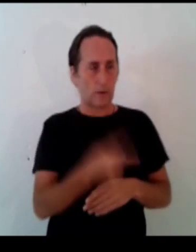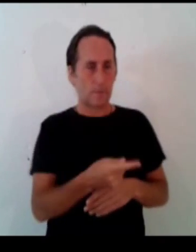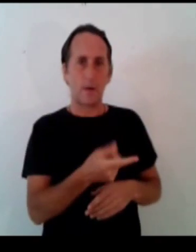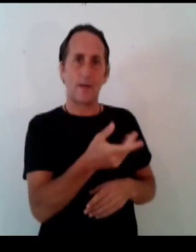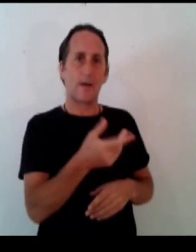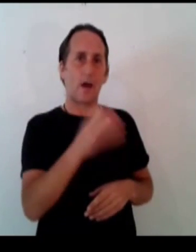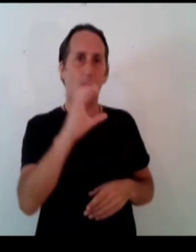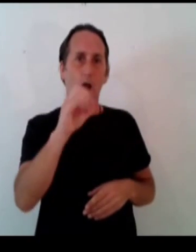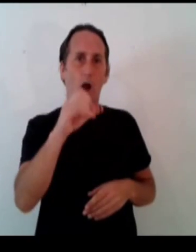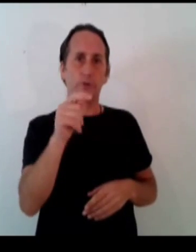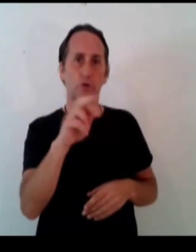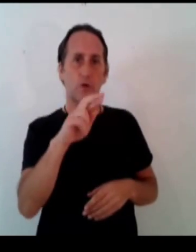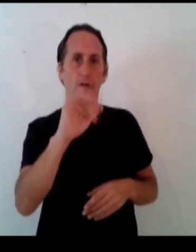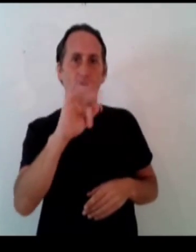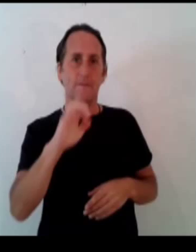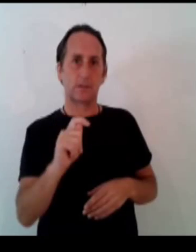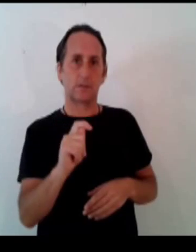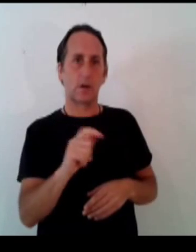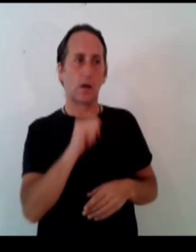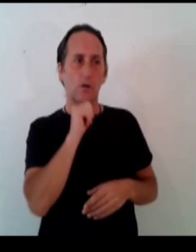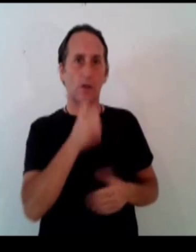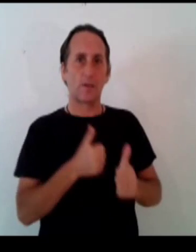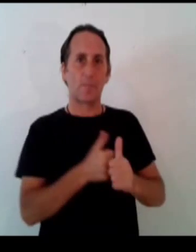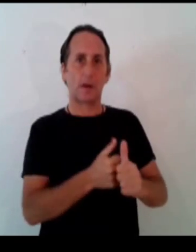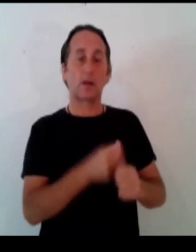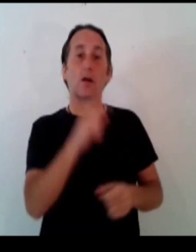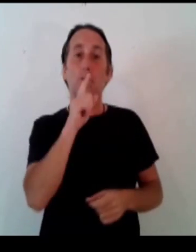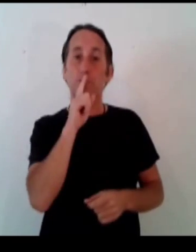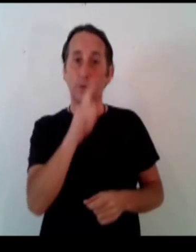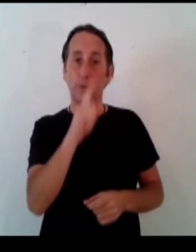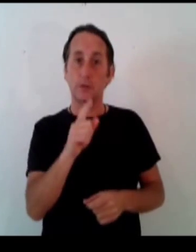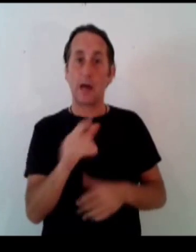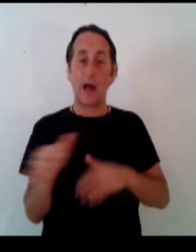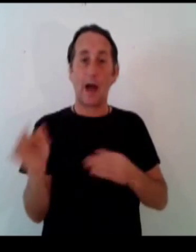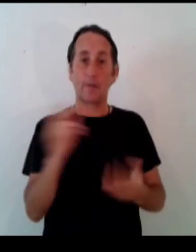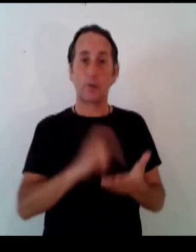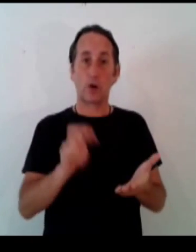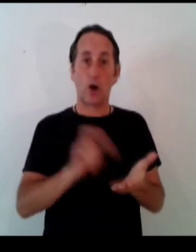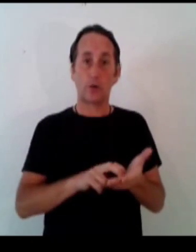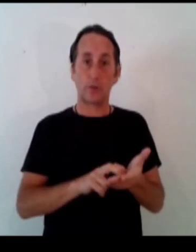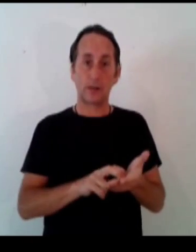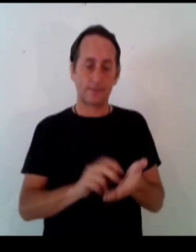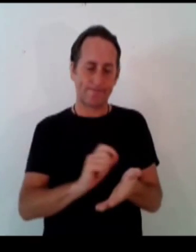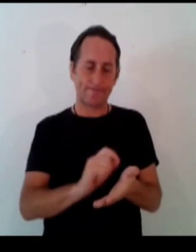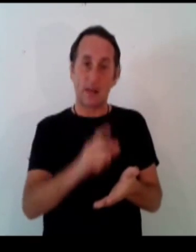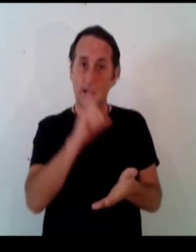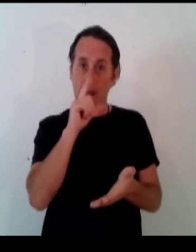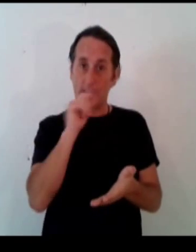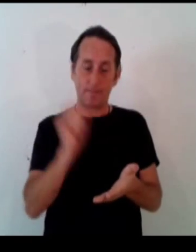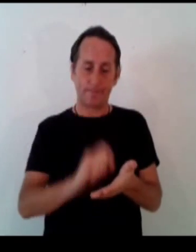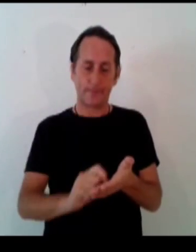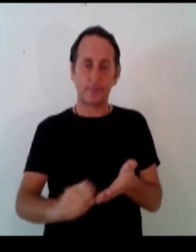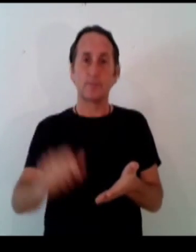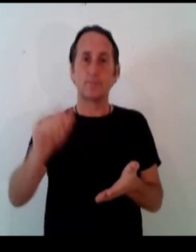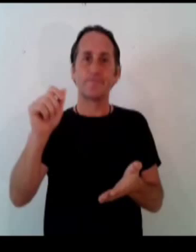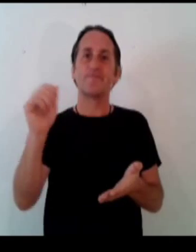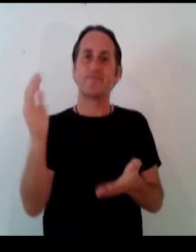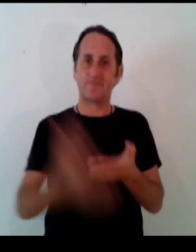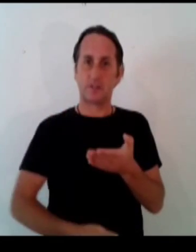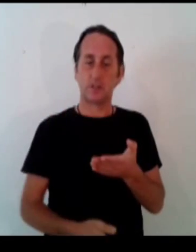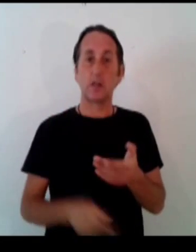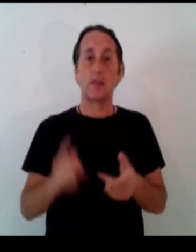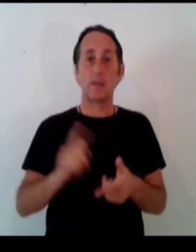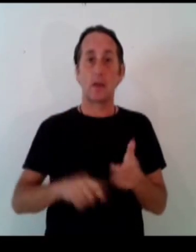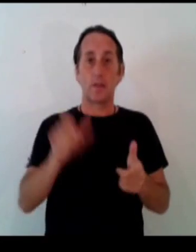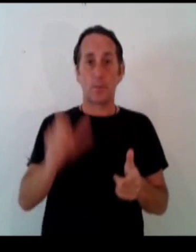money is counterfeit that there's nothing to back it but once the contract is signed then the person